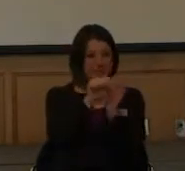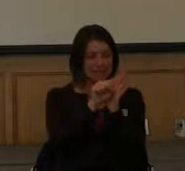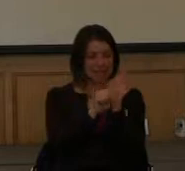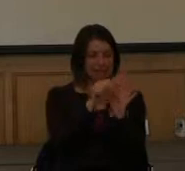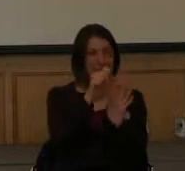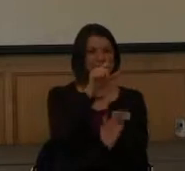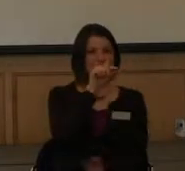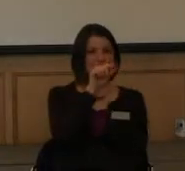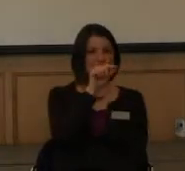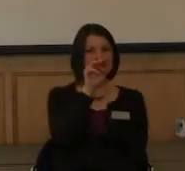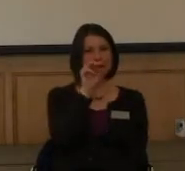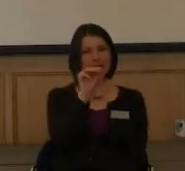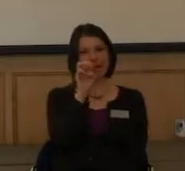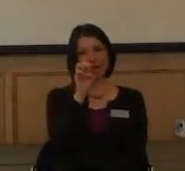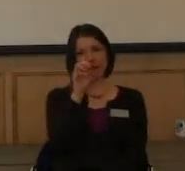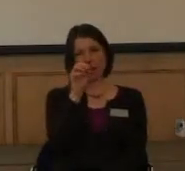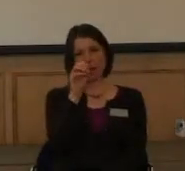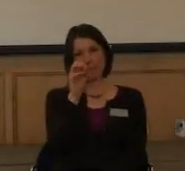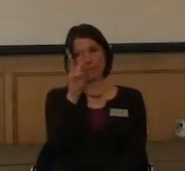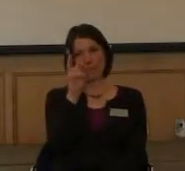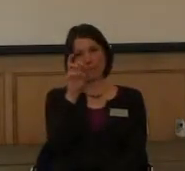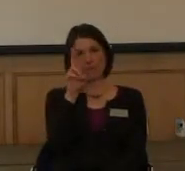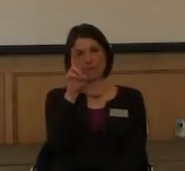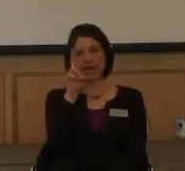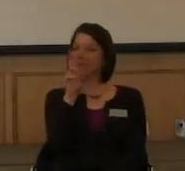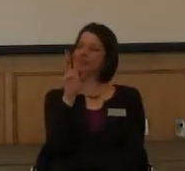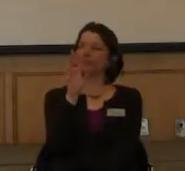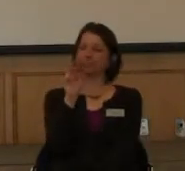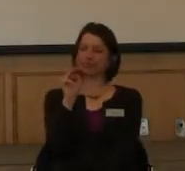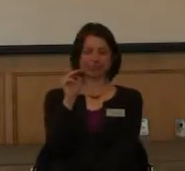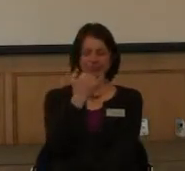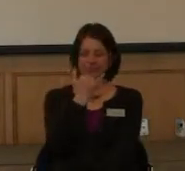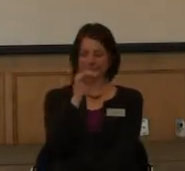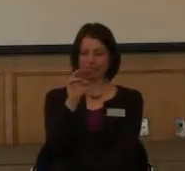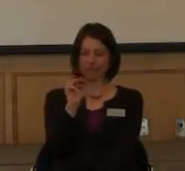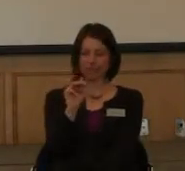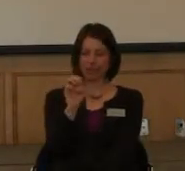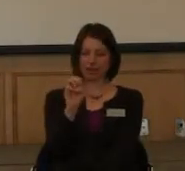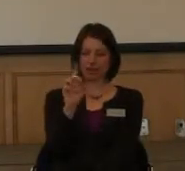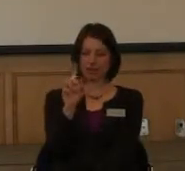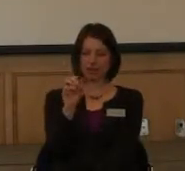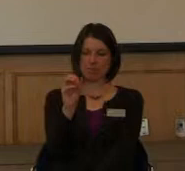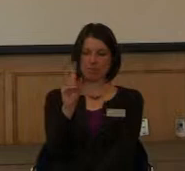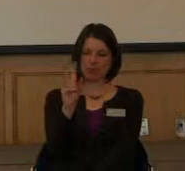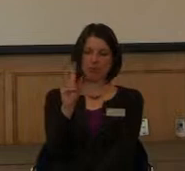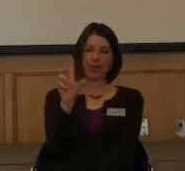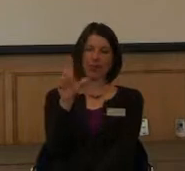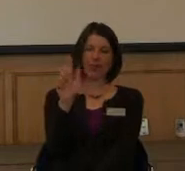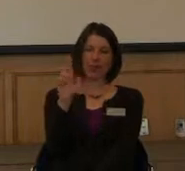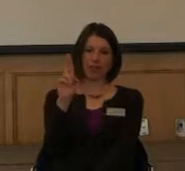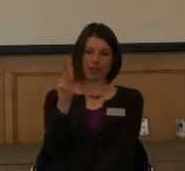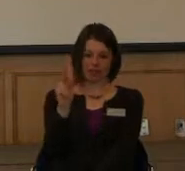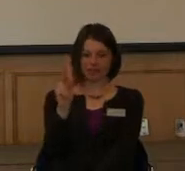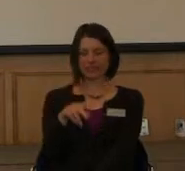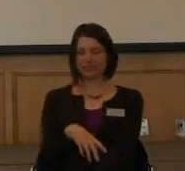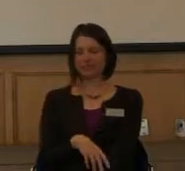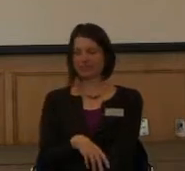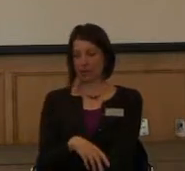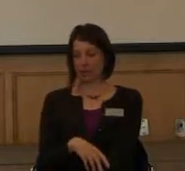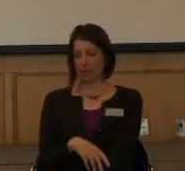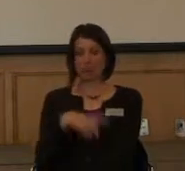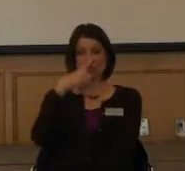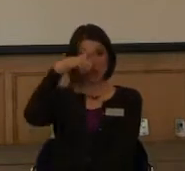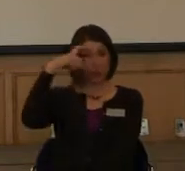And also has a really pretty call. In summer, was always fun to sleep with the windows open. And we